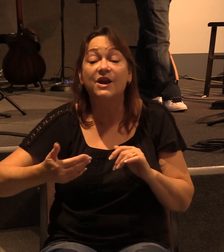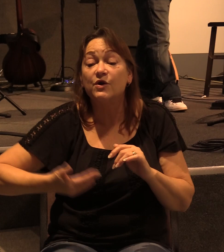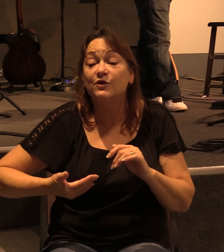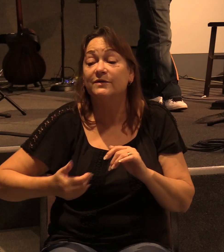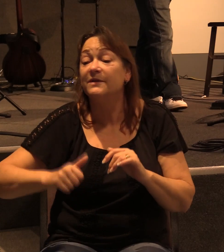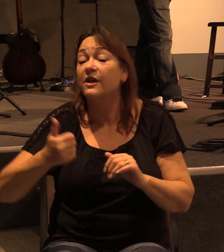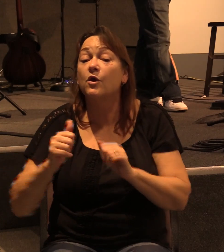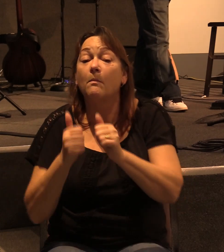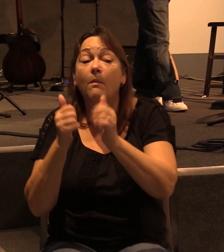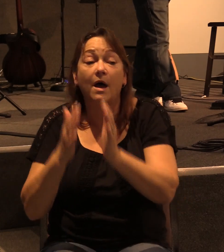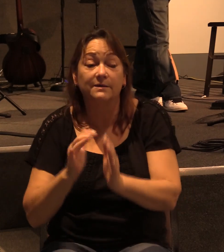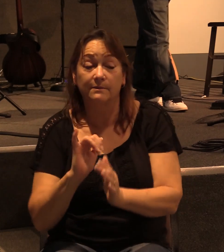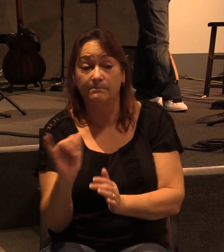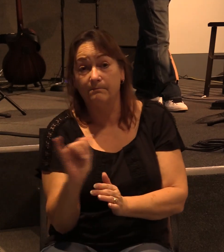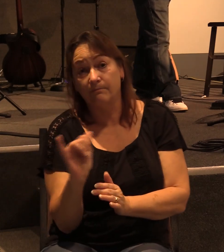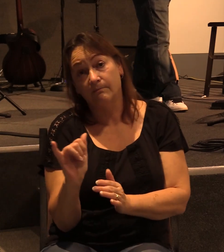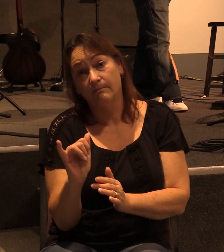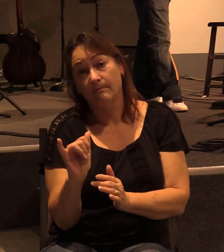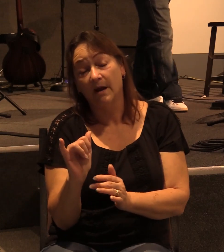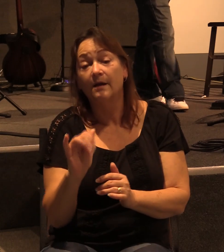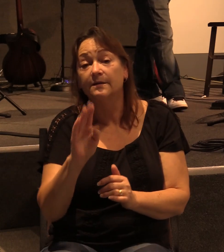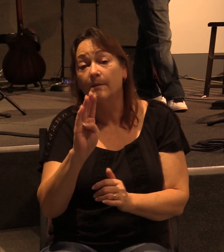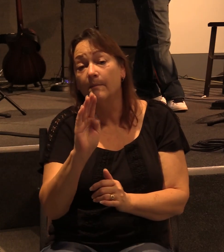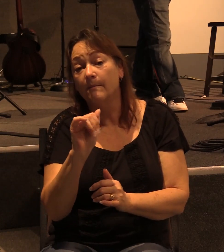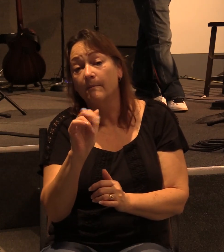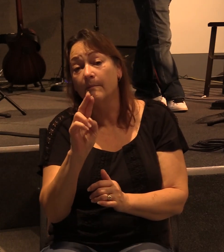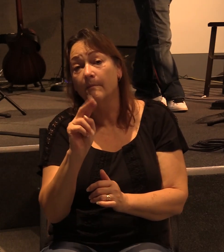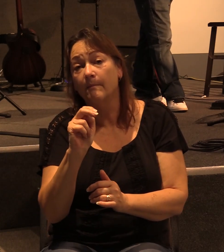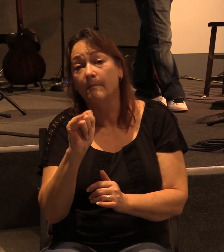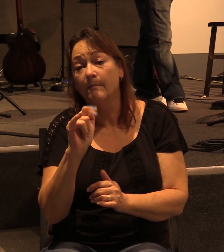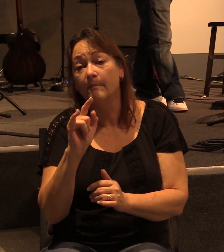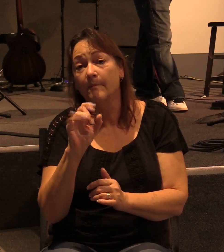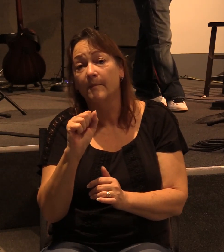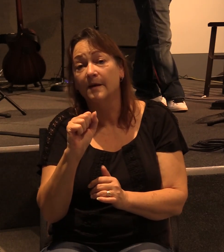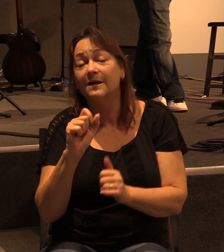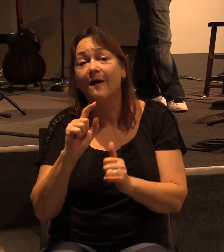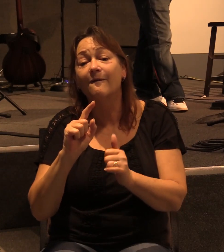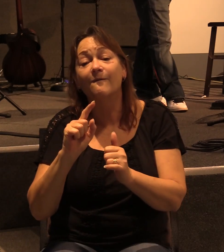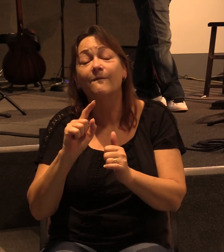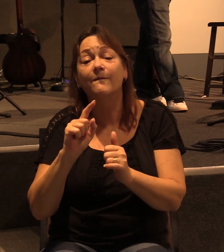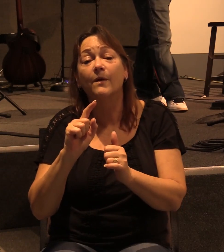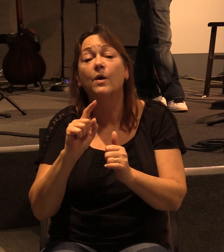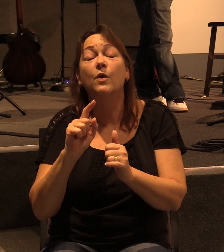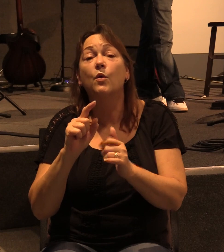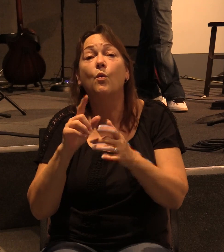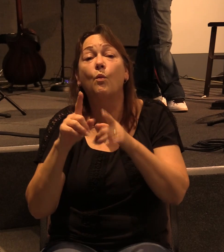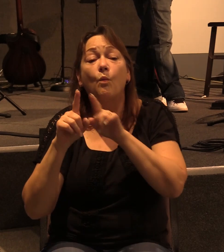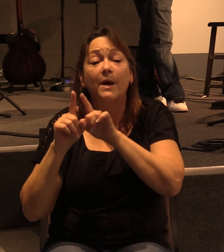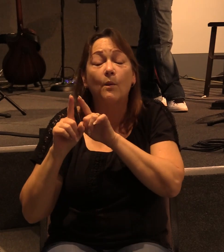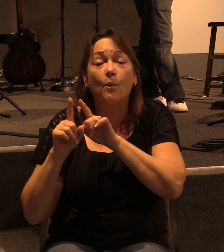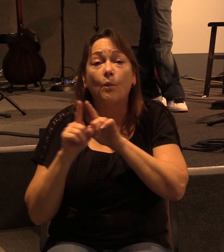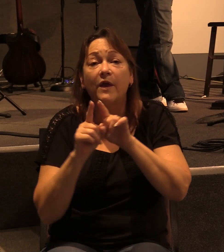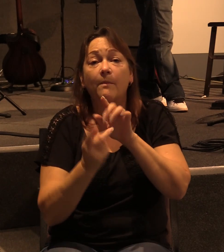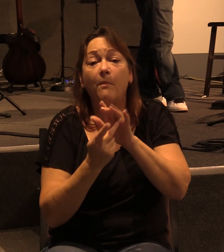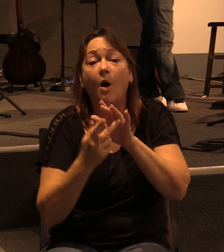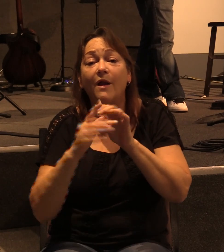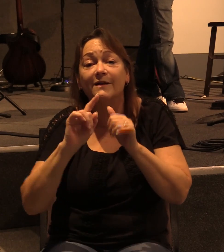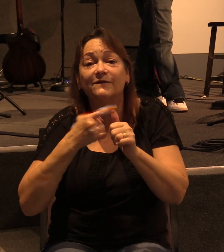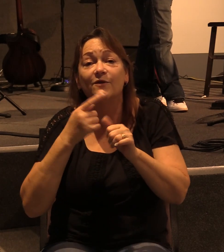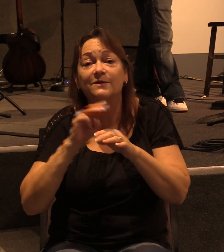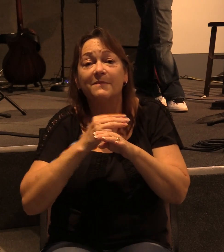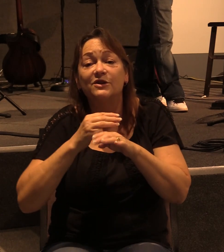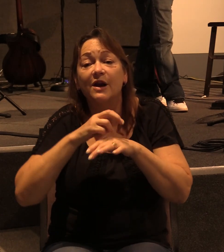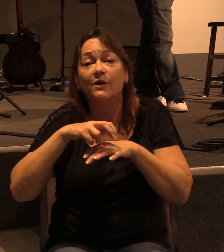Jerusalem. And it was Barnabas that went with Paul on his first missionary trip. And so Paul and Barnabas